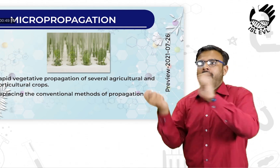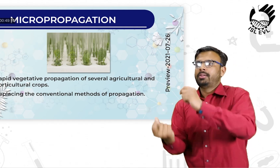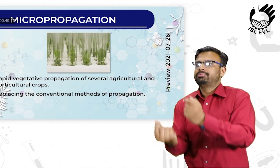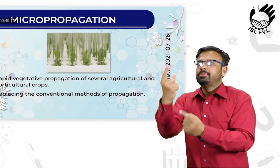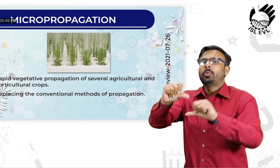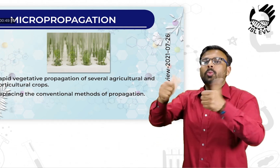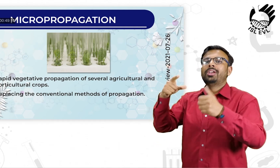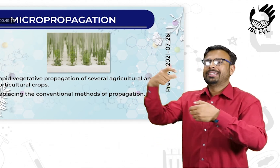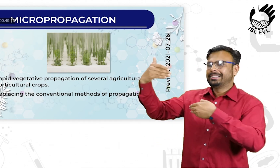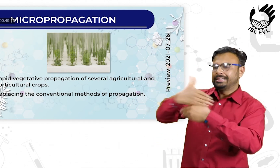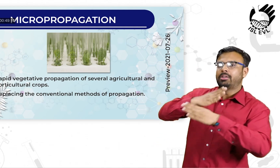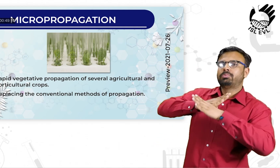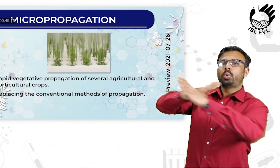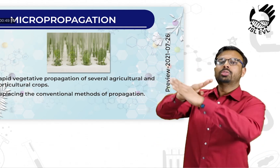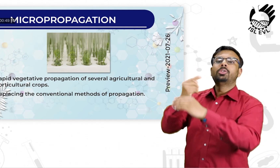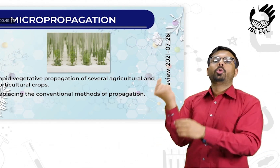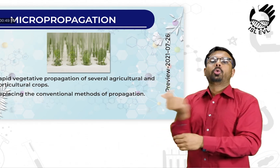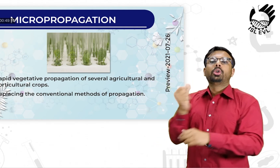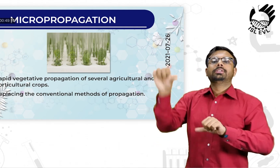of propagation.